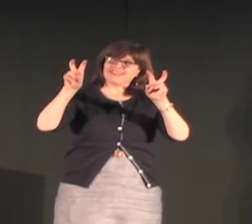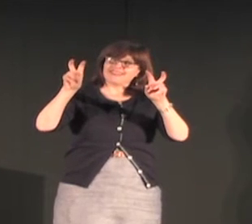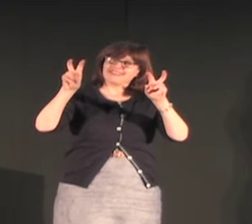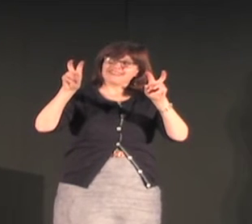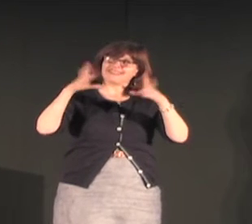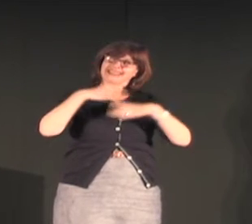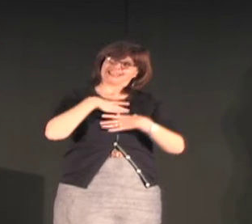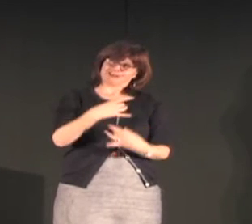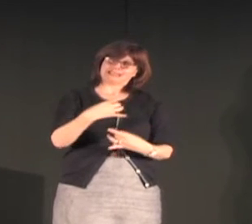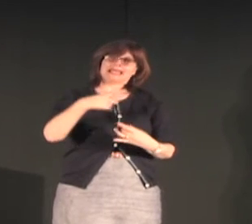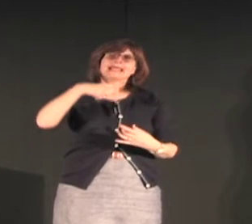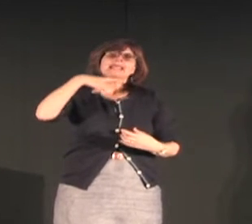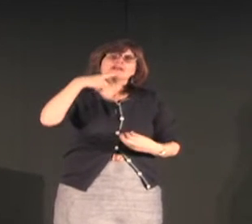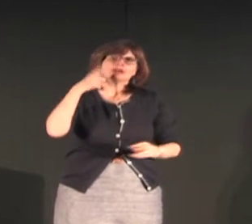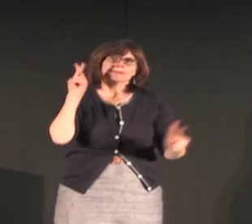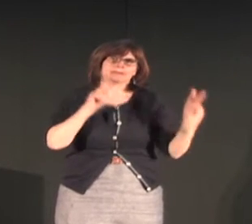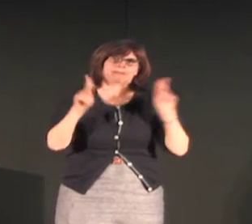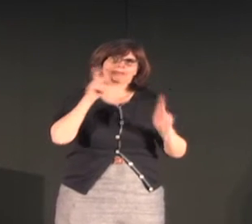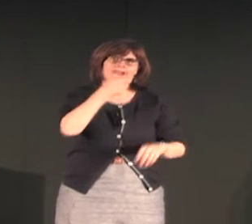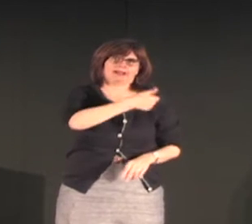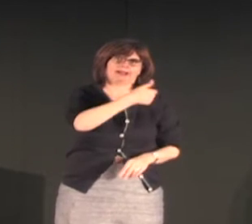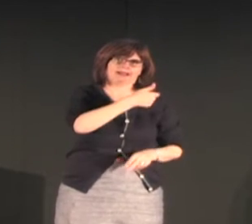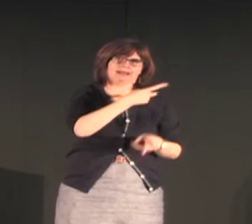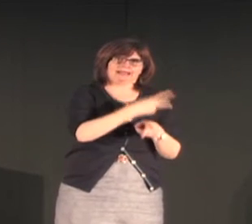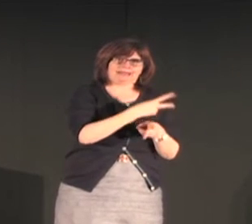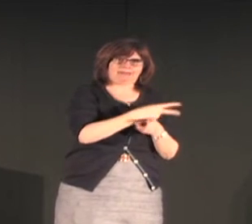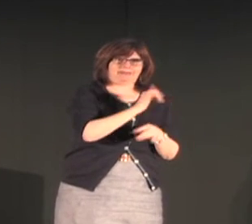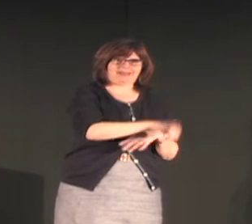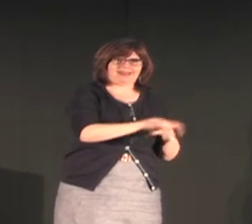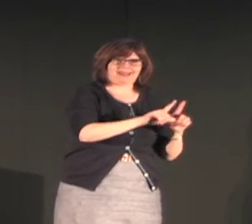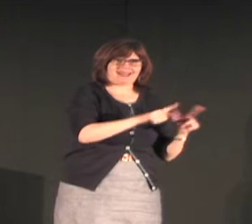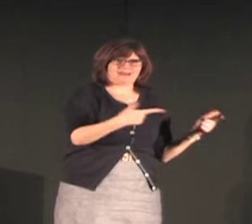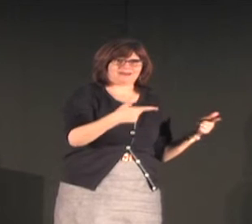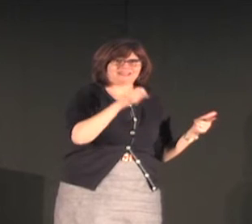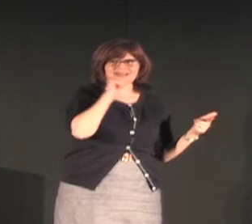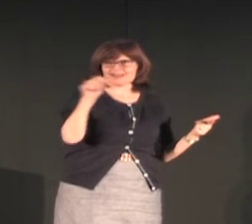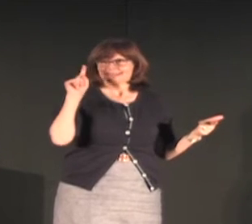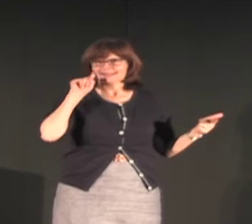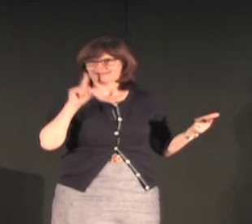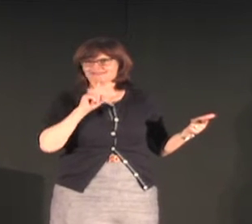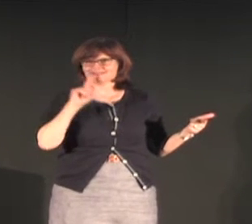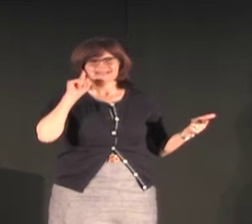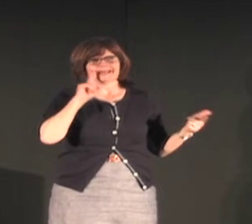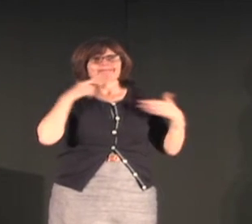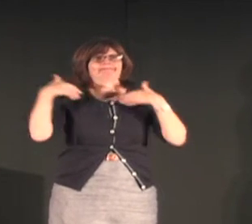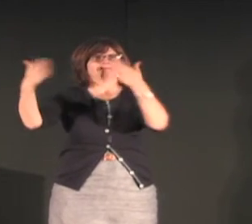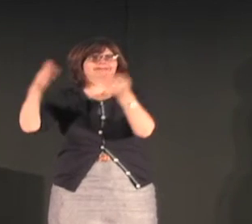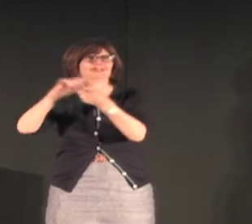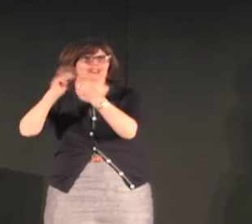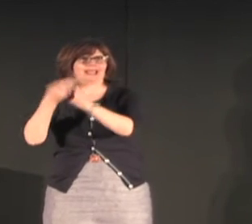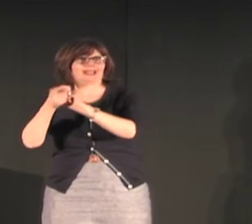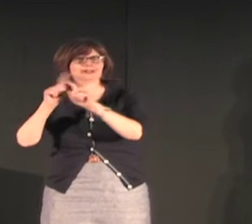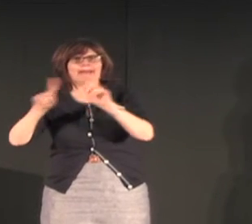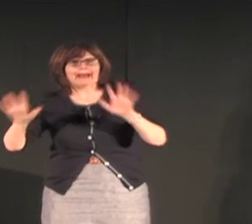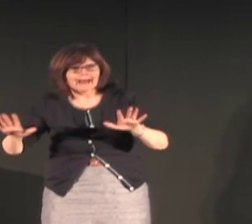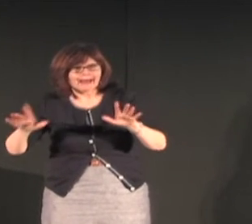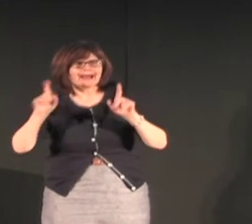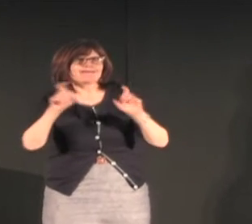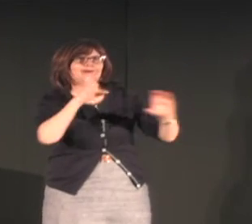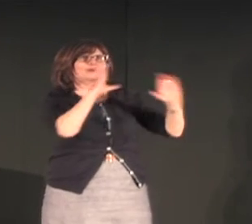to ABSL so one of the things I see is that the hearing people in this village are actually keeping the sign language alive